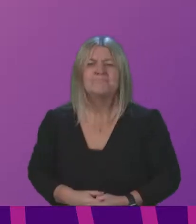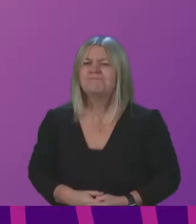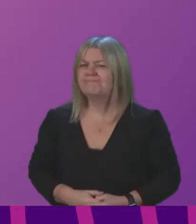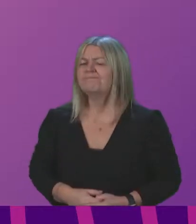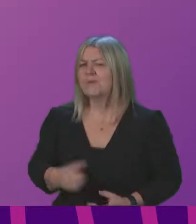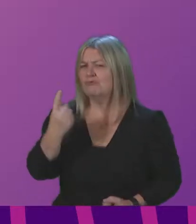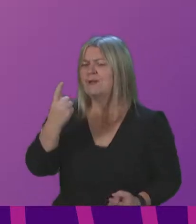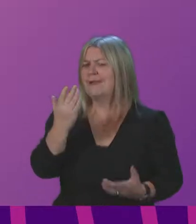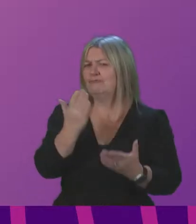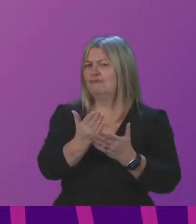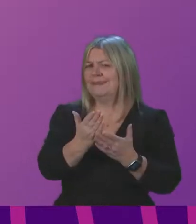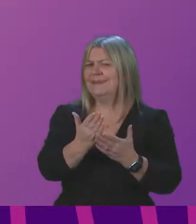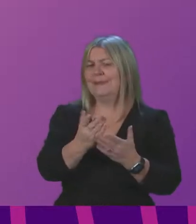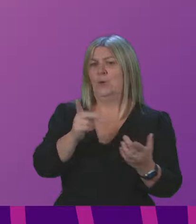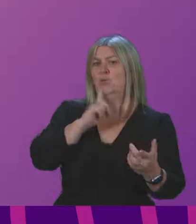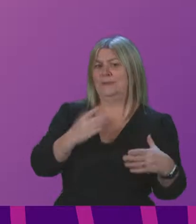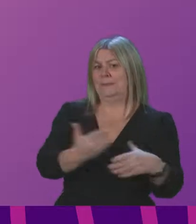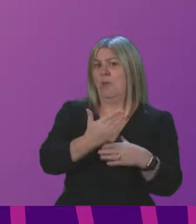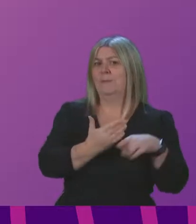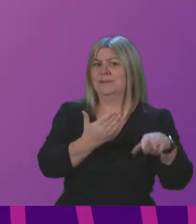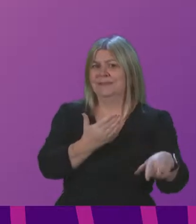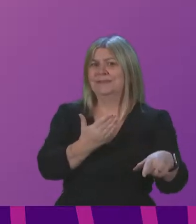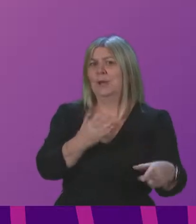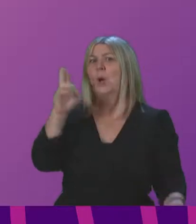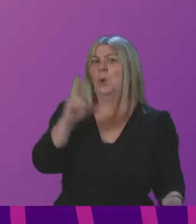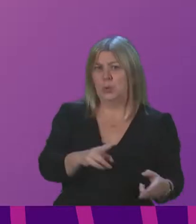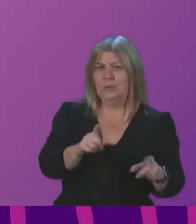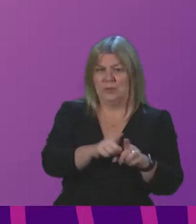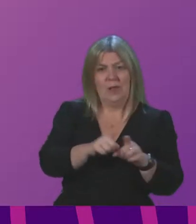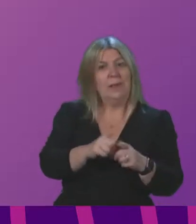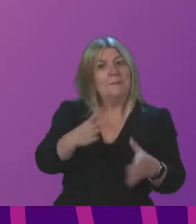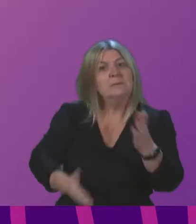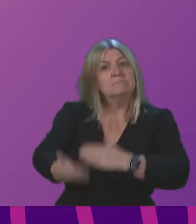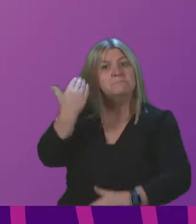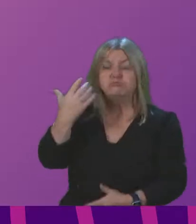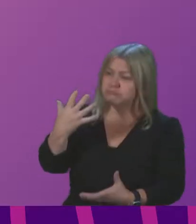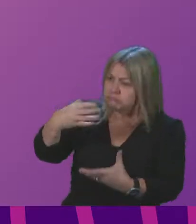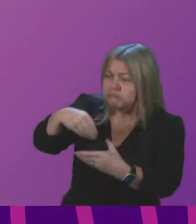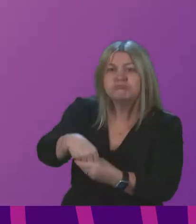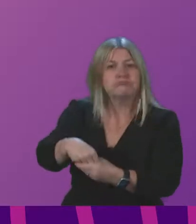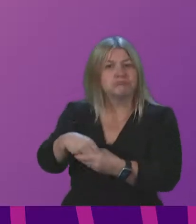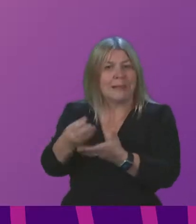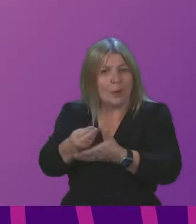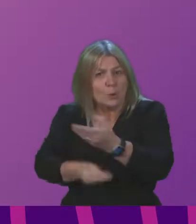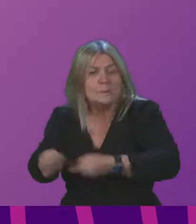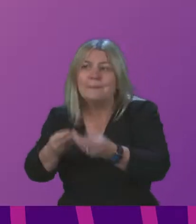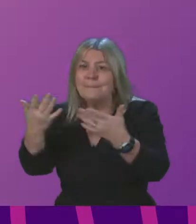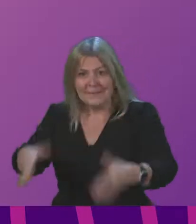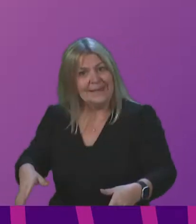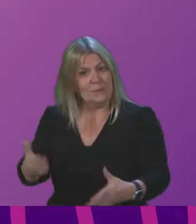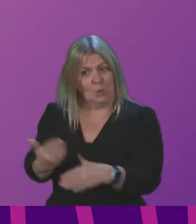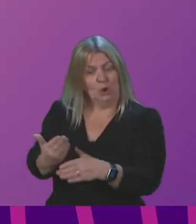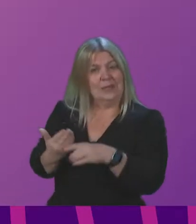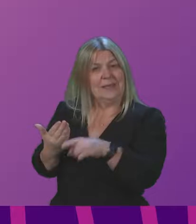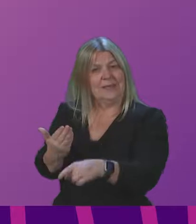had a disproportionate impact on women's employment. They were in sectors of the economy, which was the most exposed, and they were also in ones which were more